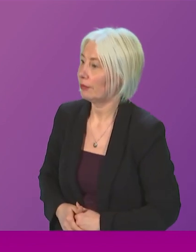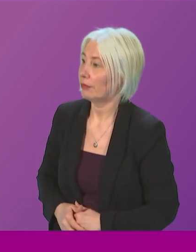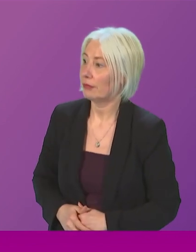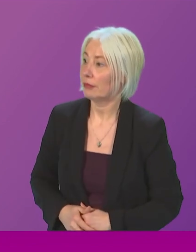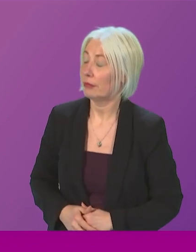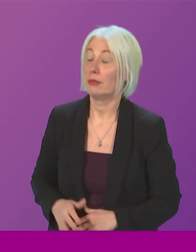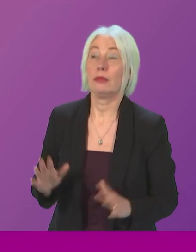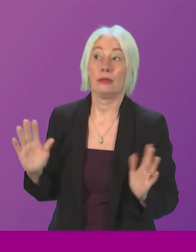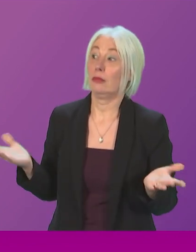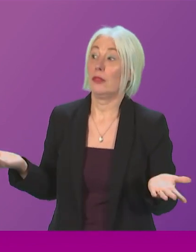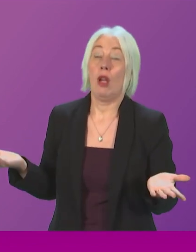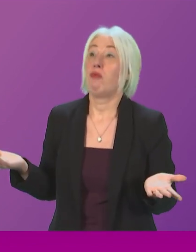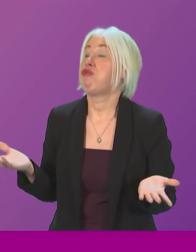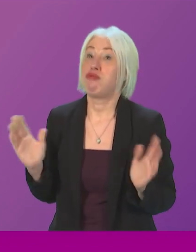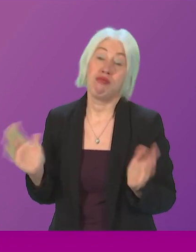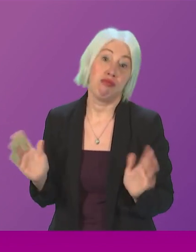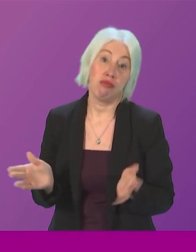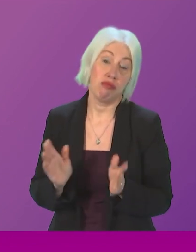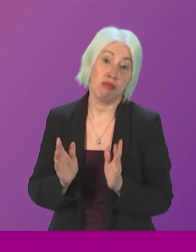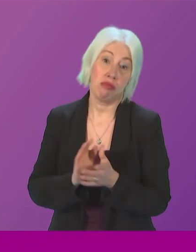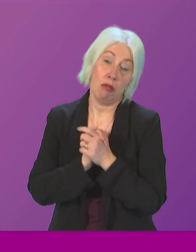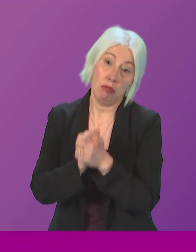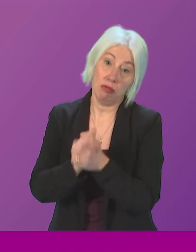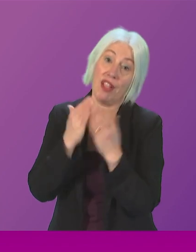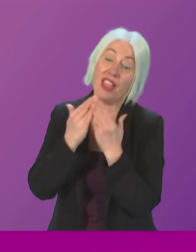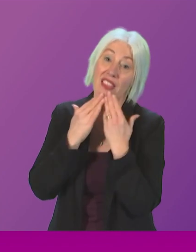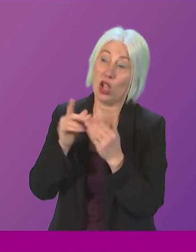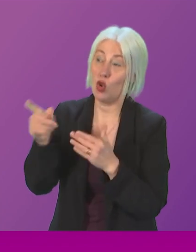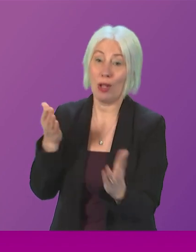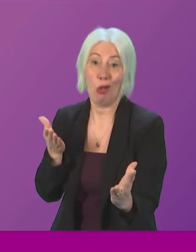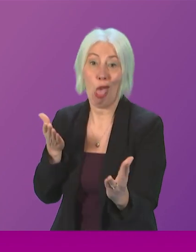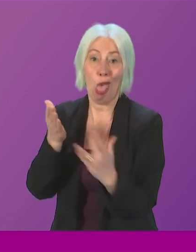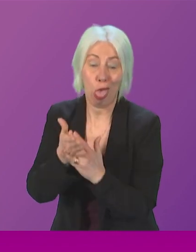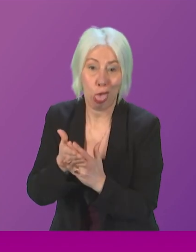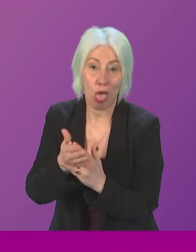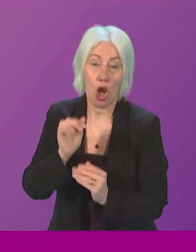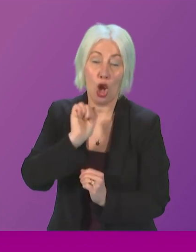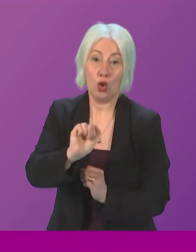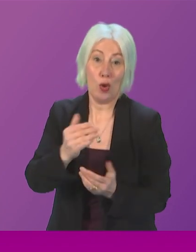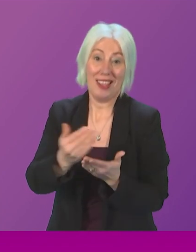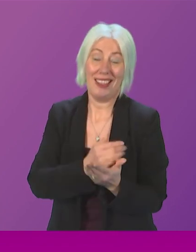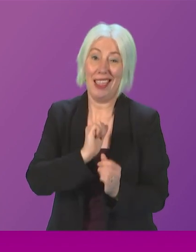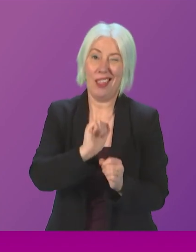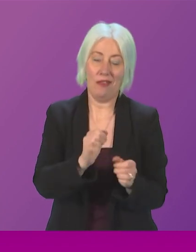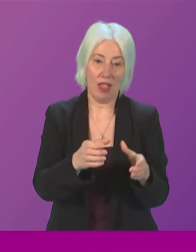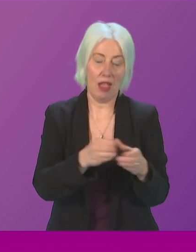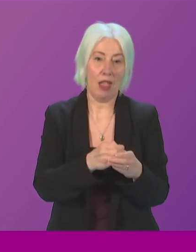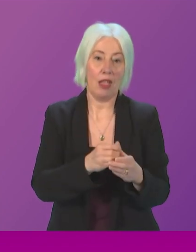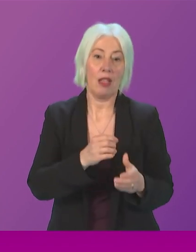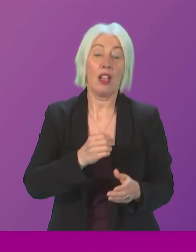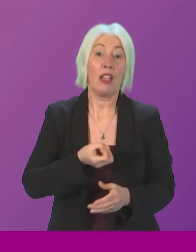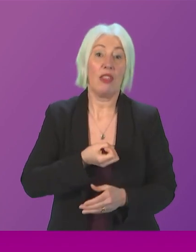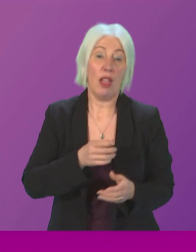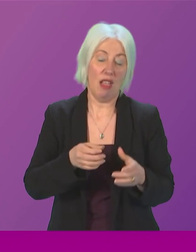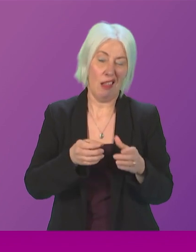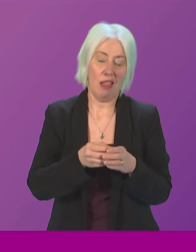Oh Prime Minister I'm grateful even you had to step in to save the branch manager the branch manager of the Scottish